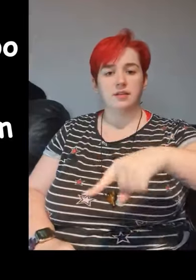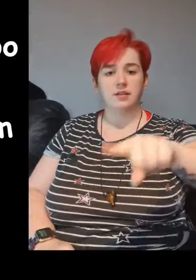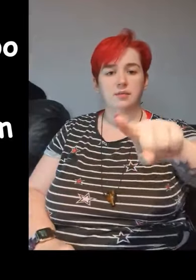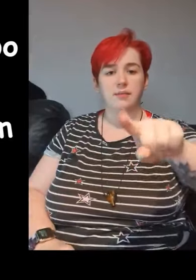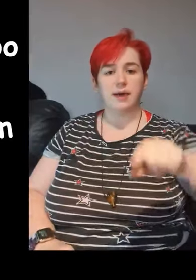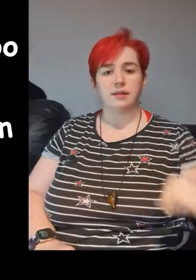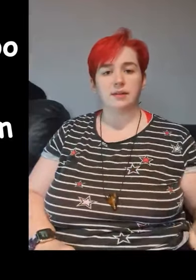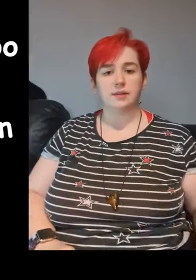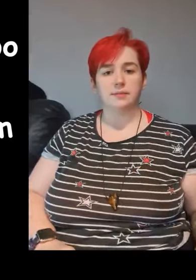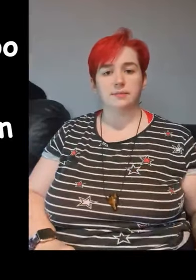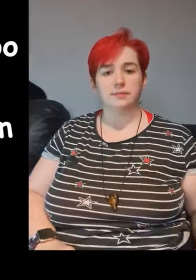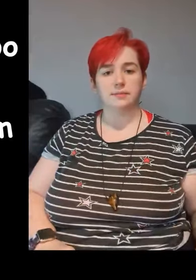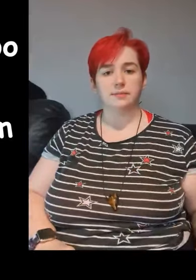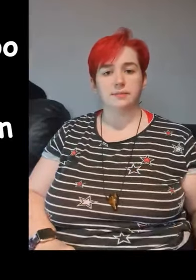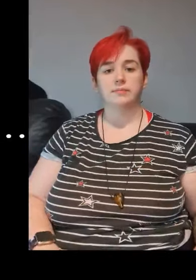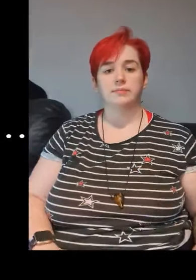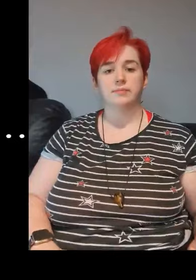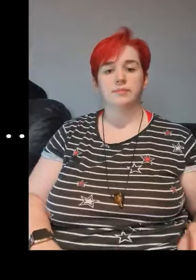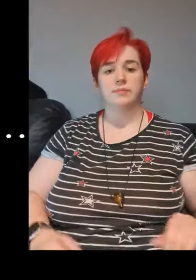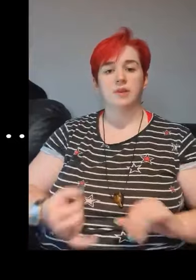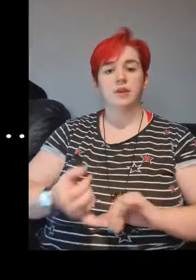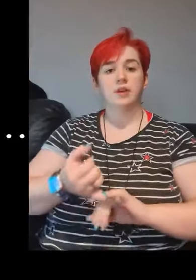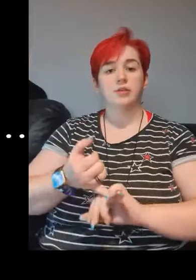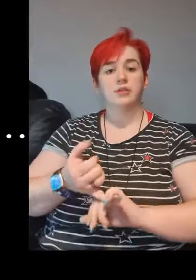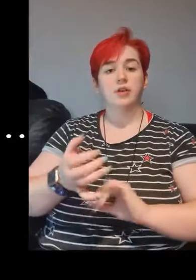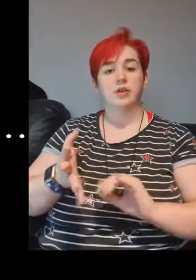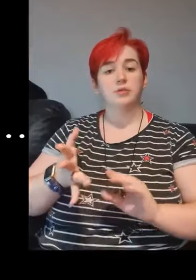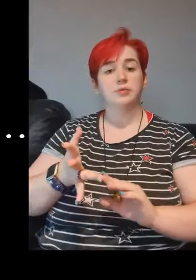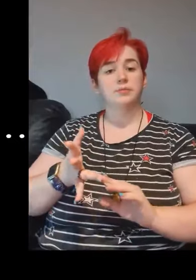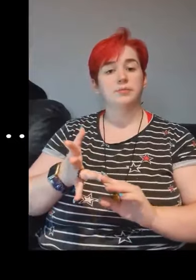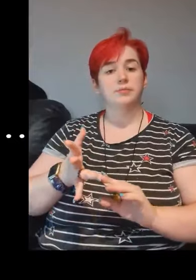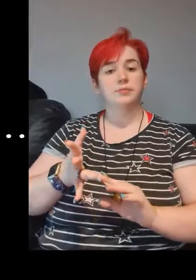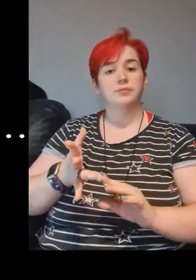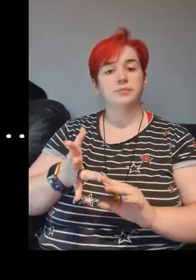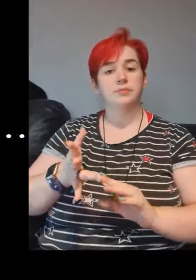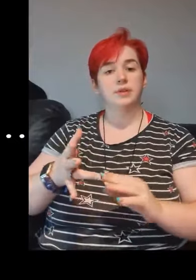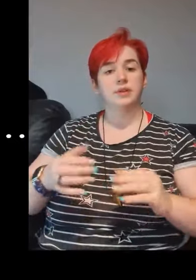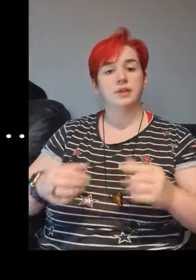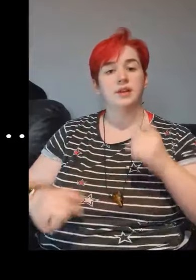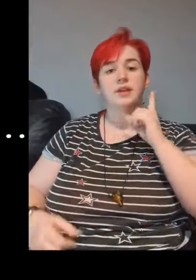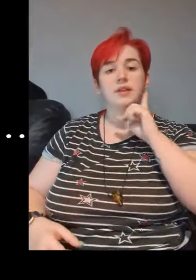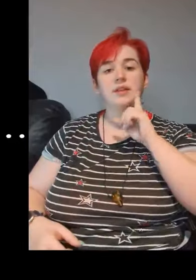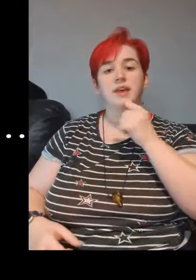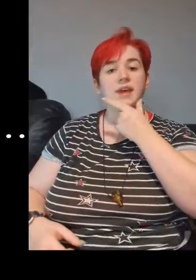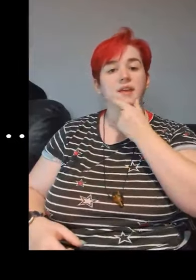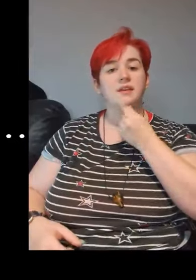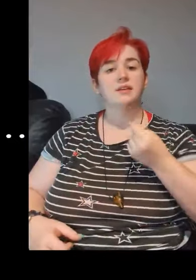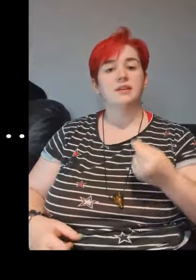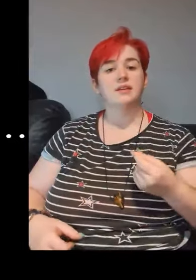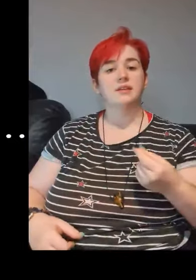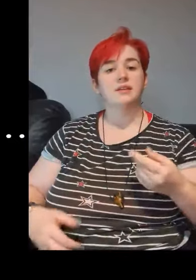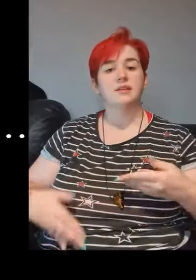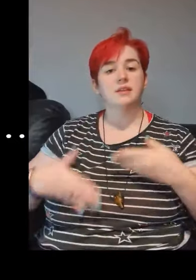him back so they